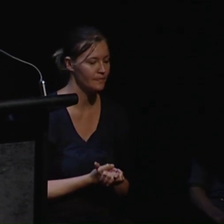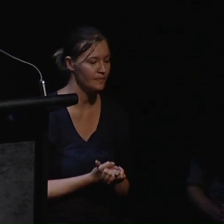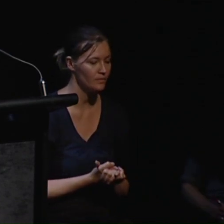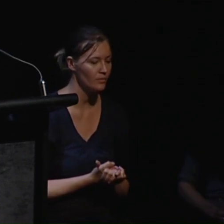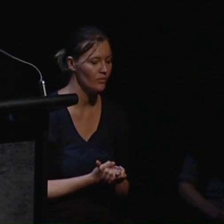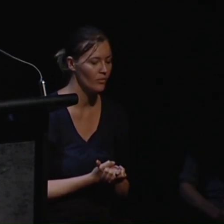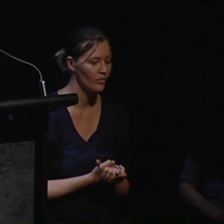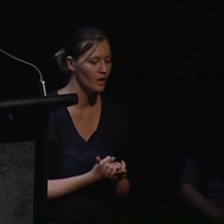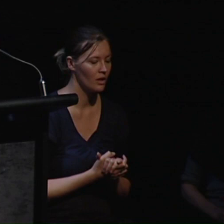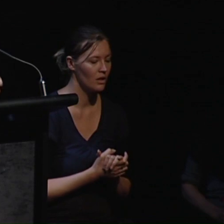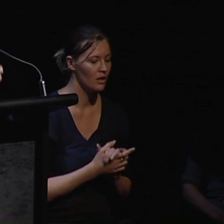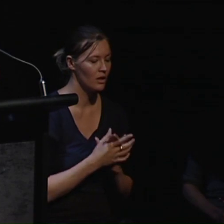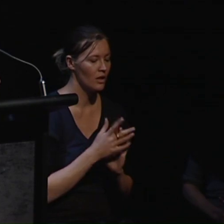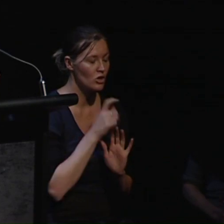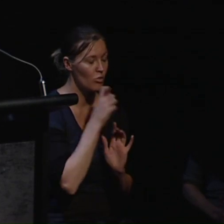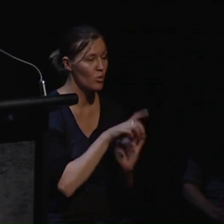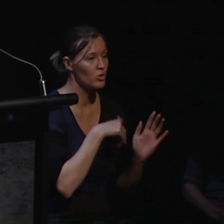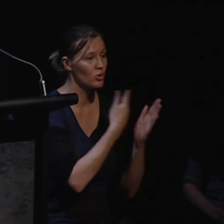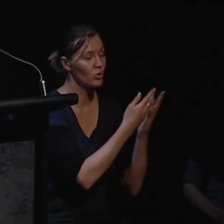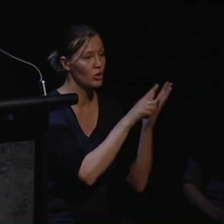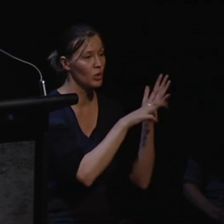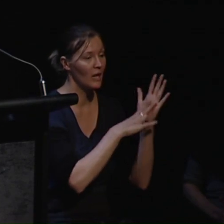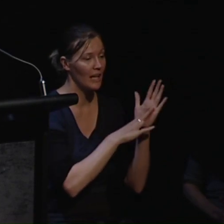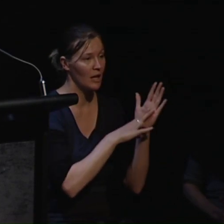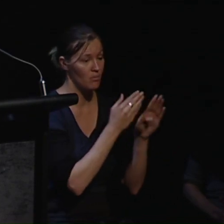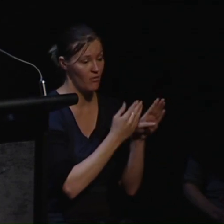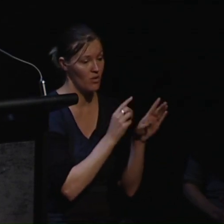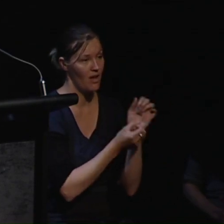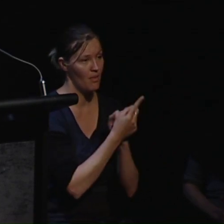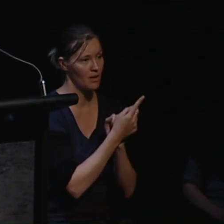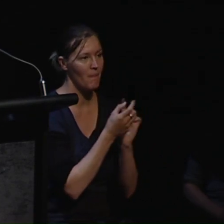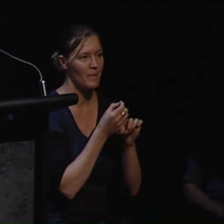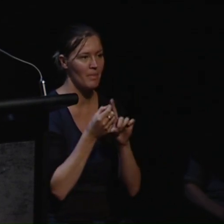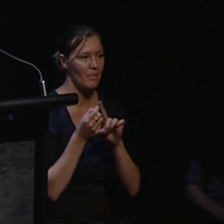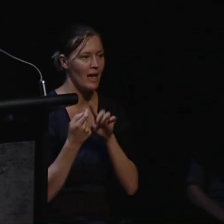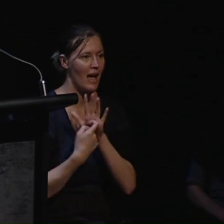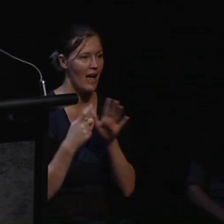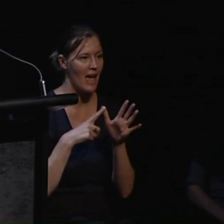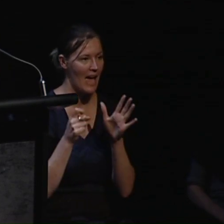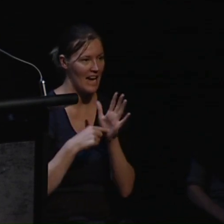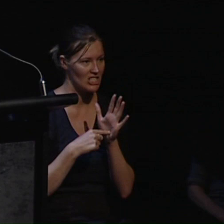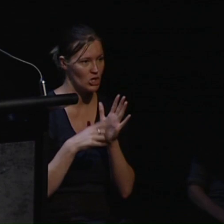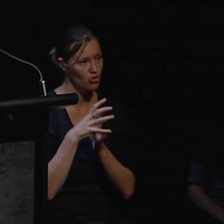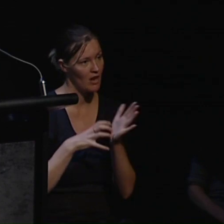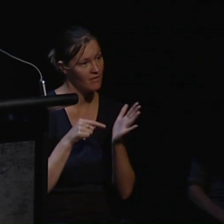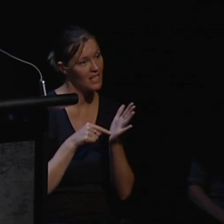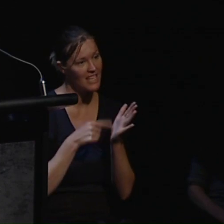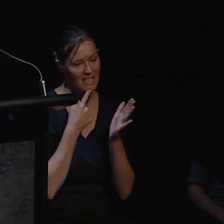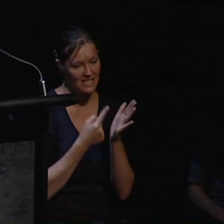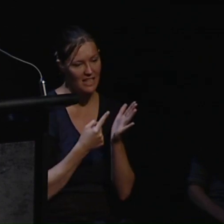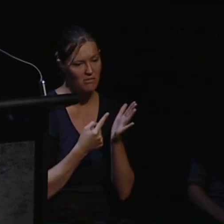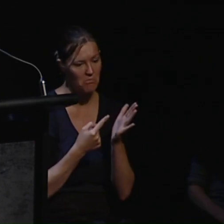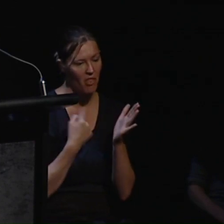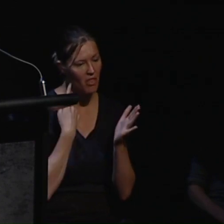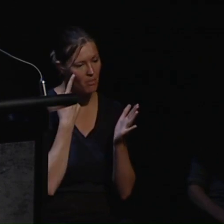the UN on implementing the convention here it would seem that the Triple PR Act as drafted is considered means enough